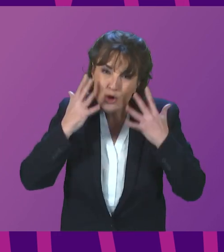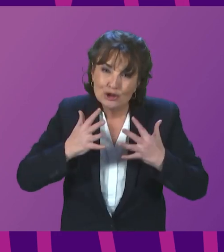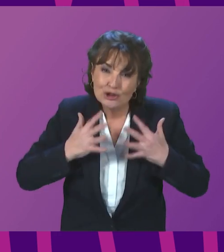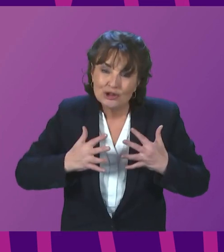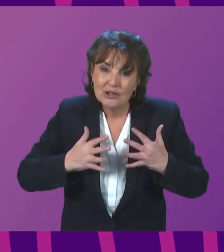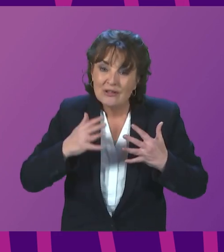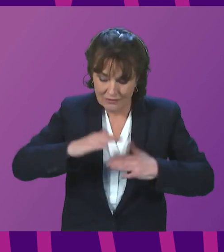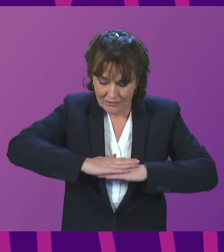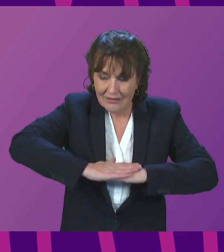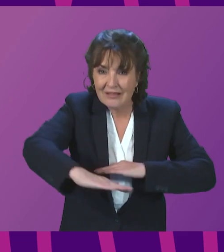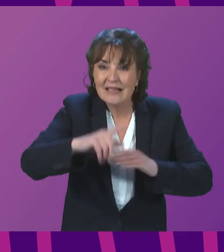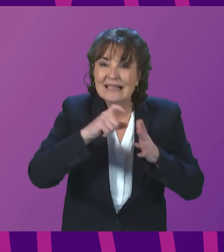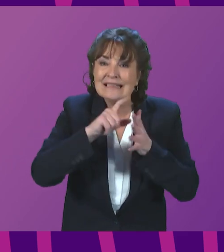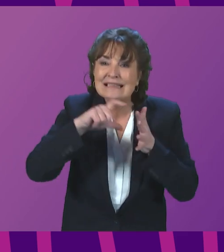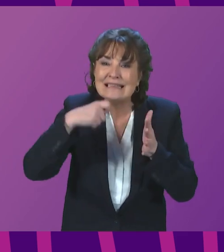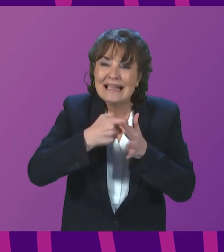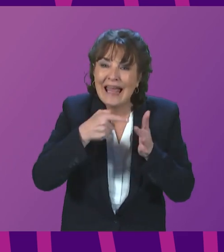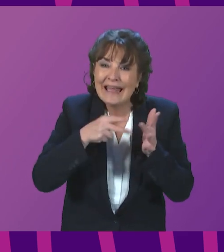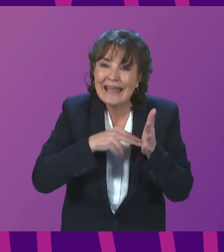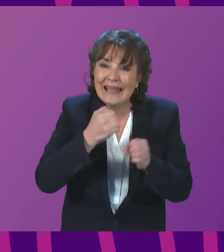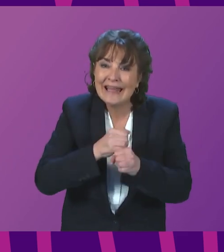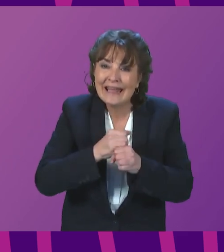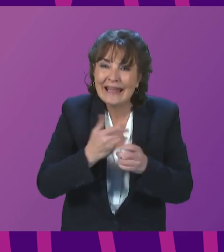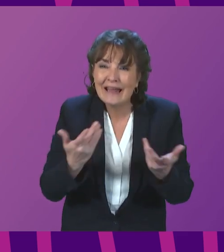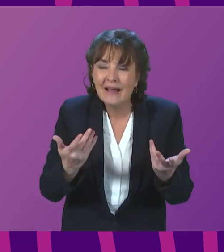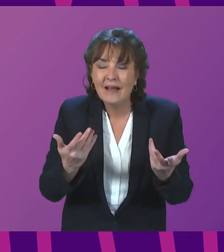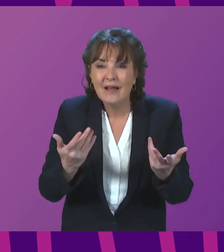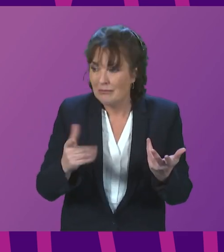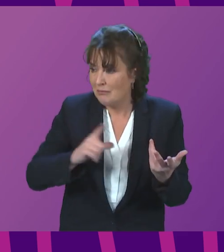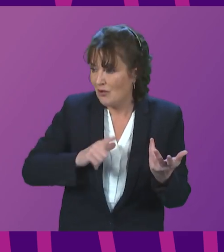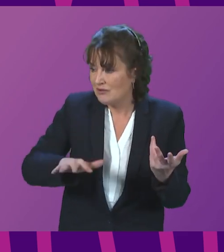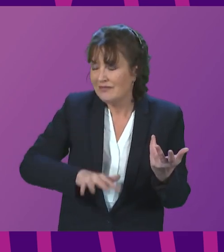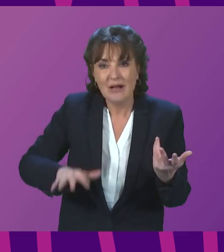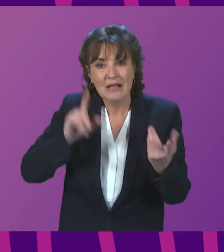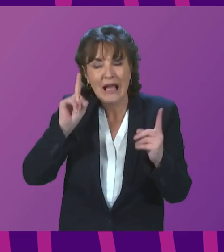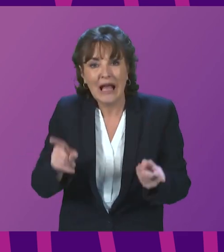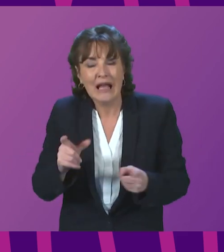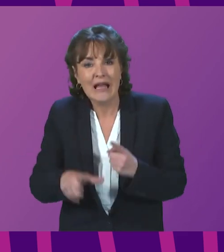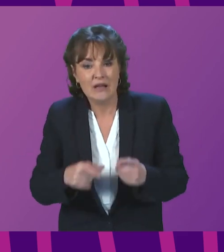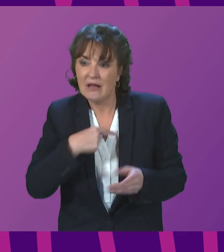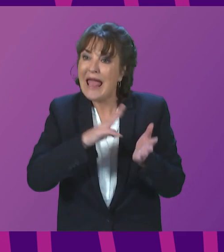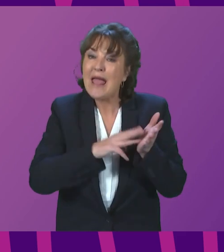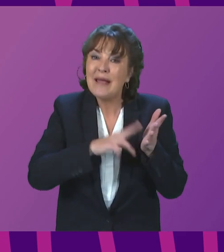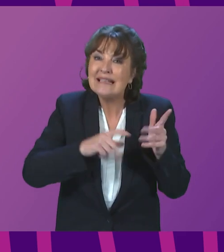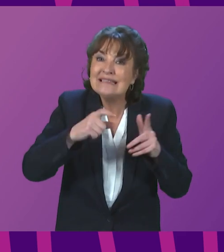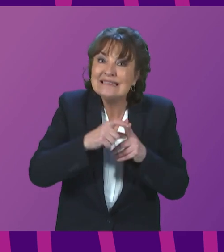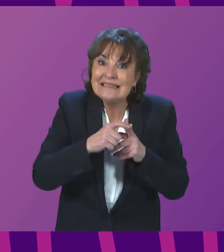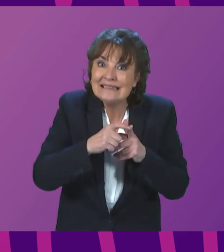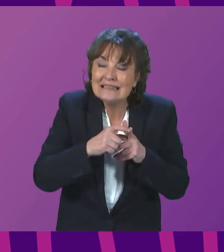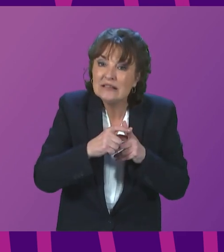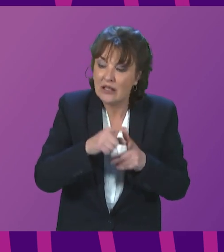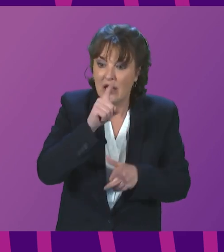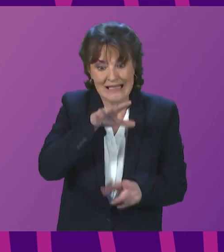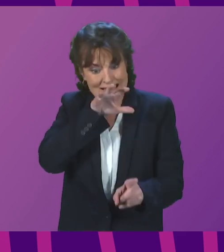accessible shower facilities. And the average life expectancy with MND is just 18 months from